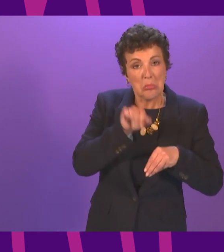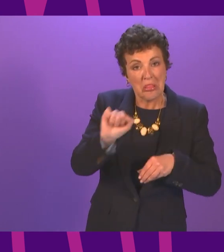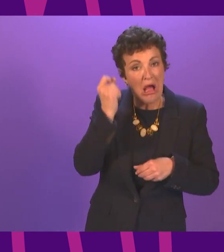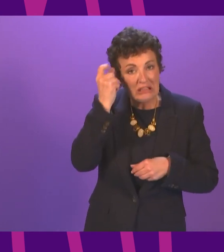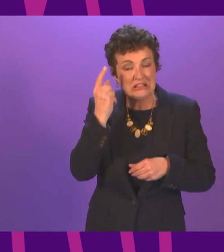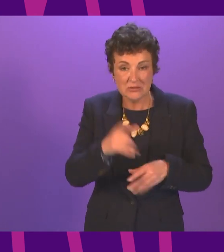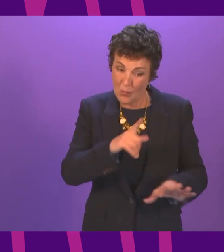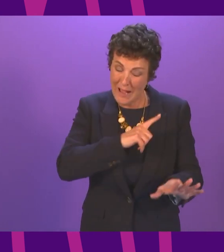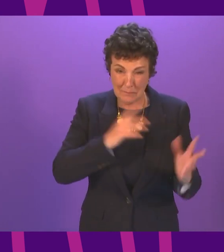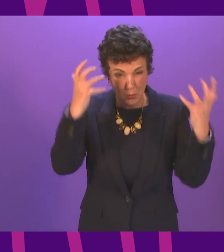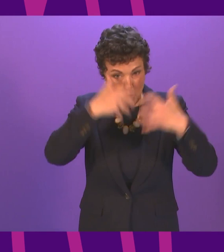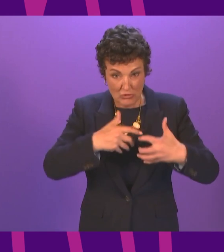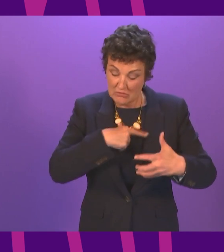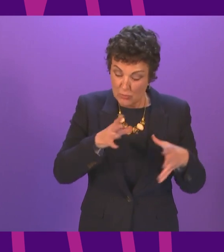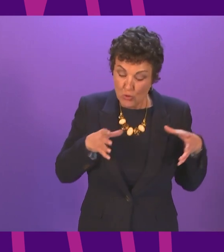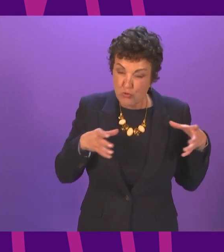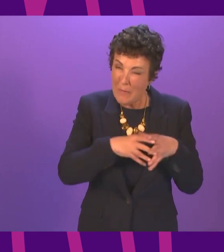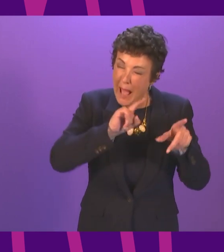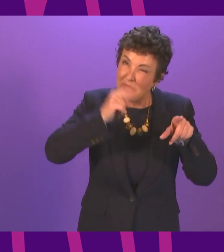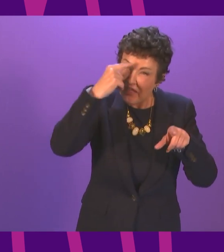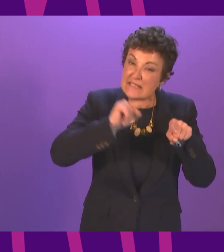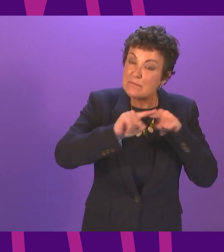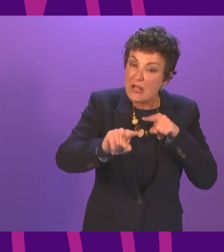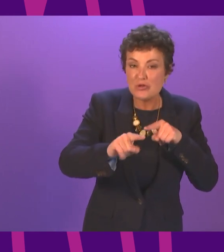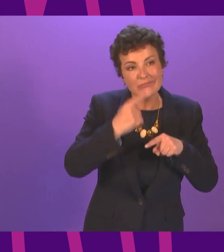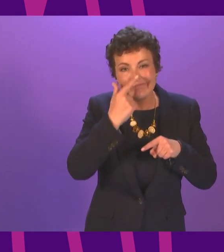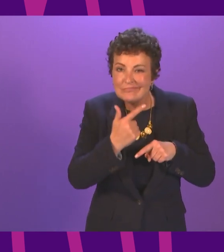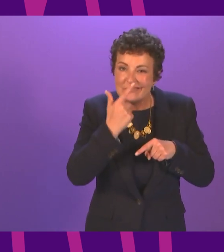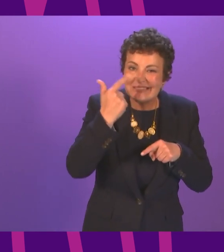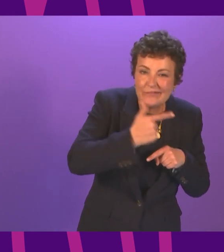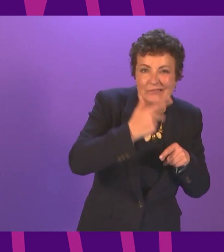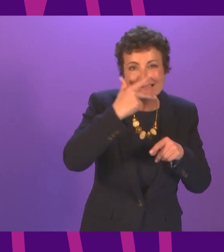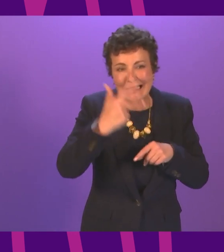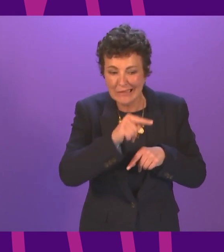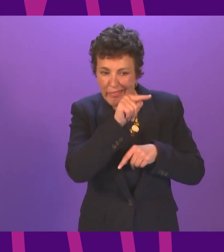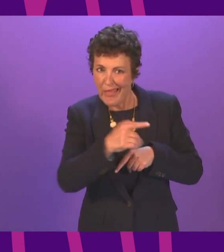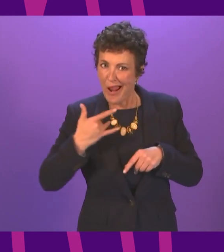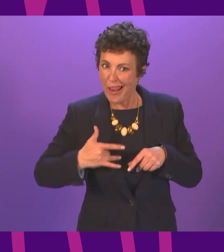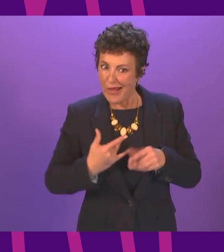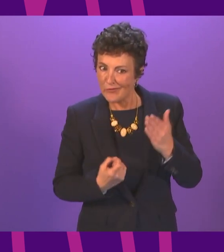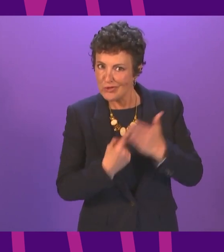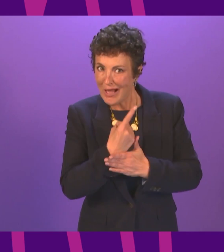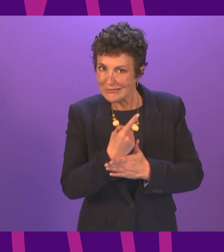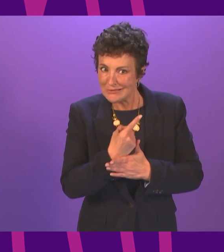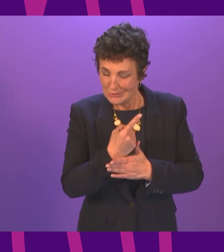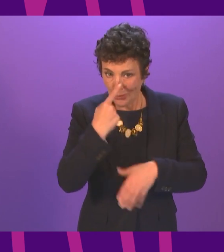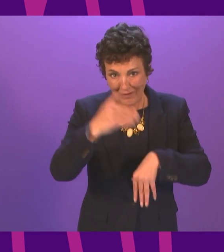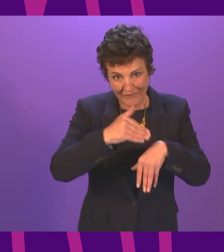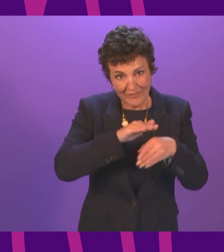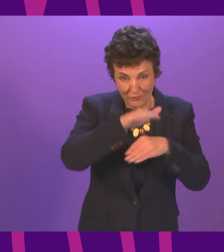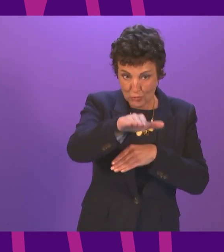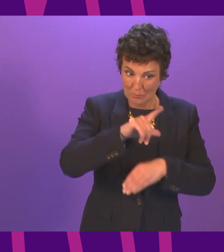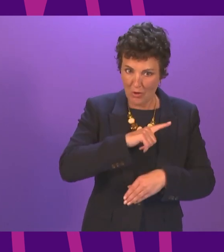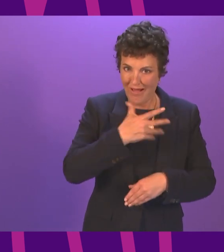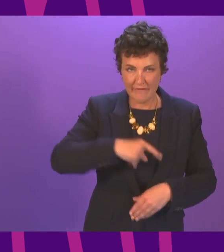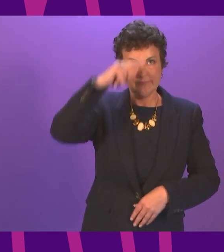a group of young people, a cohort, particularly those in senior school, having their life chances adversely affected because of the negative experience too many have